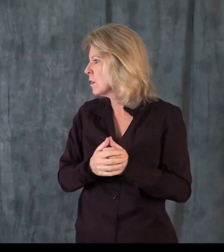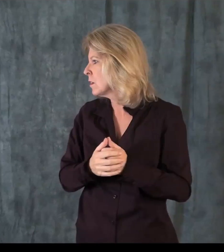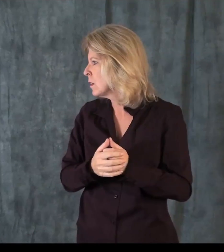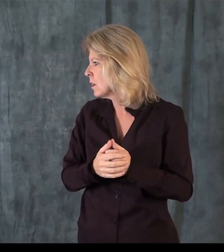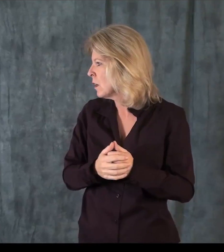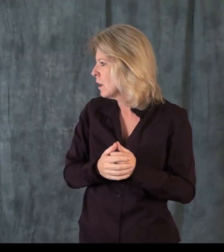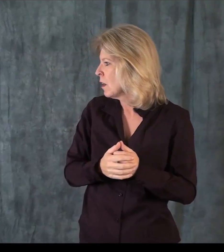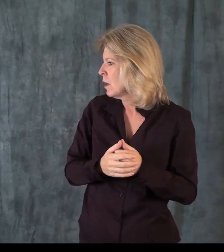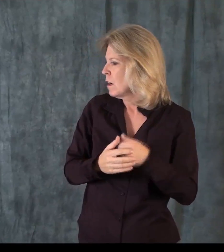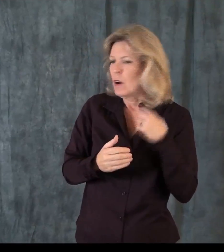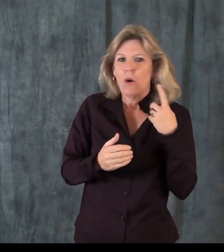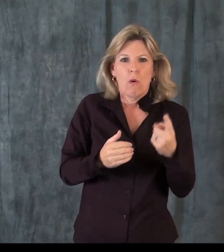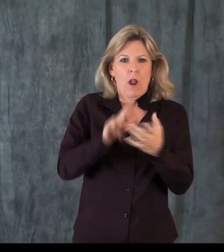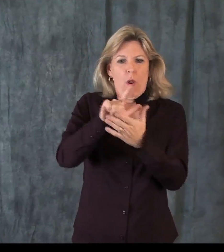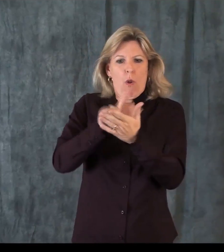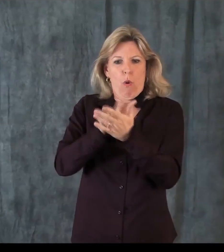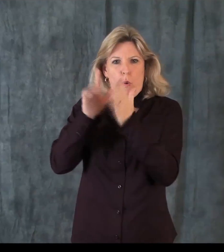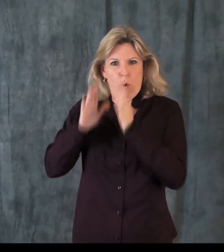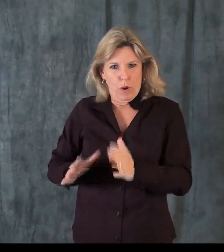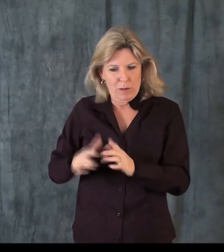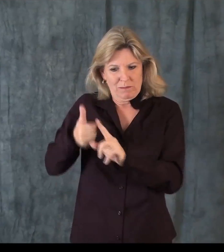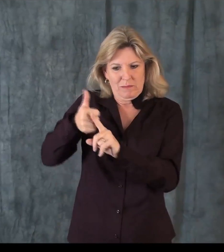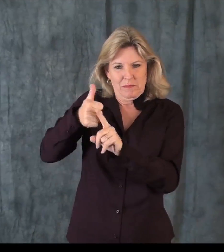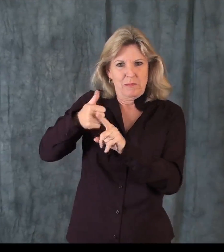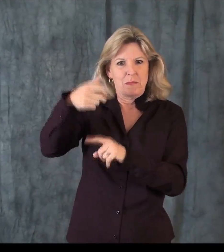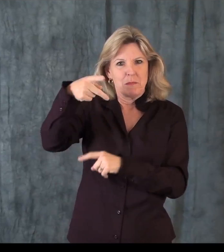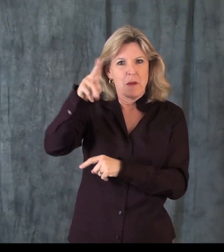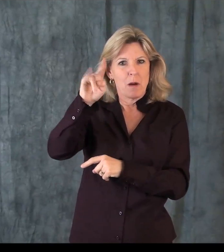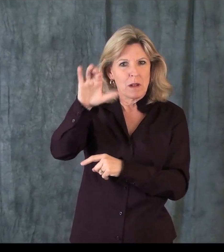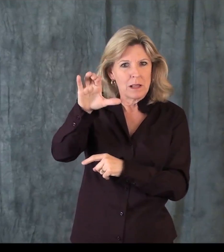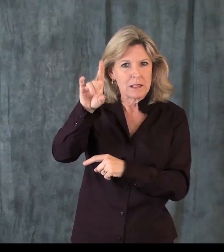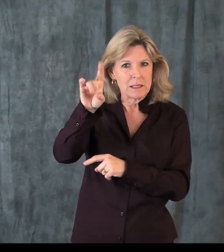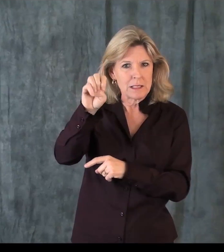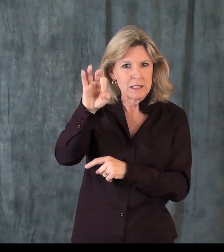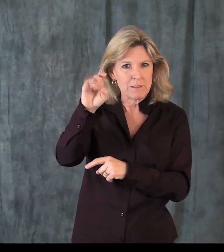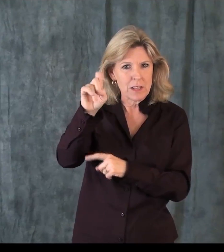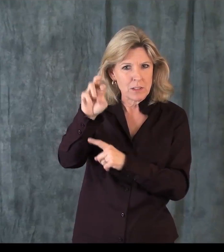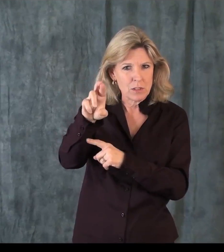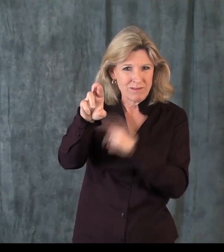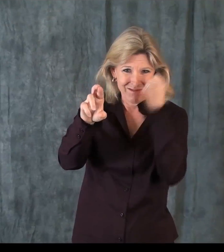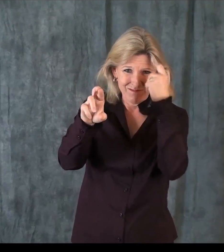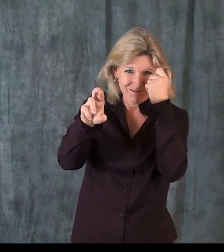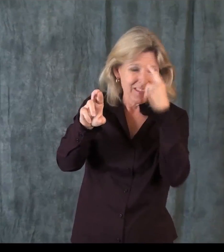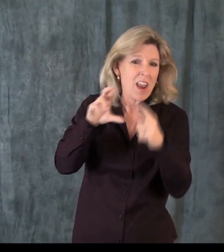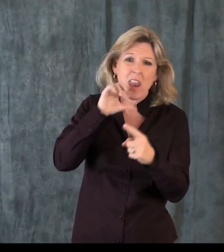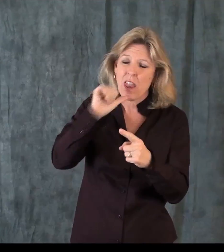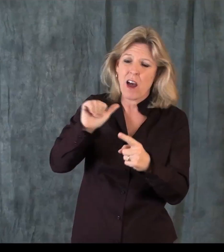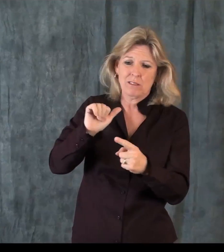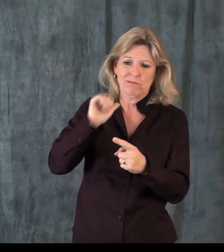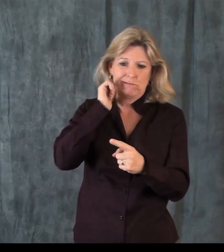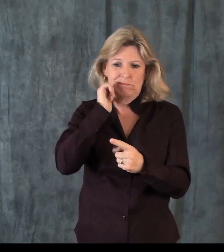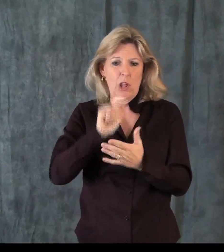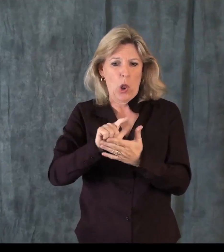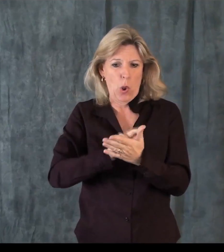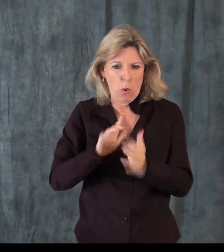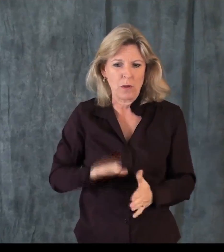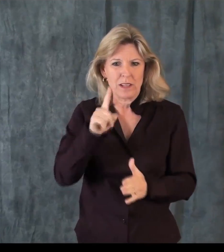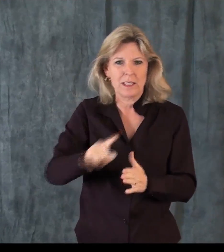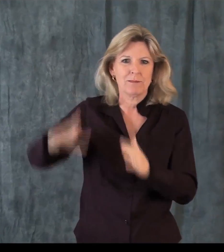the person is certified in both of those languages. There's also an attorney, who, by the way, is a public defender. And this is a